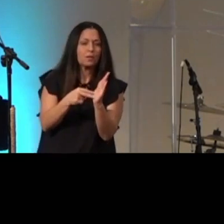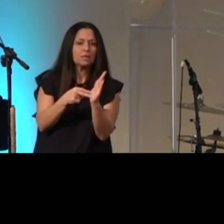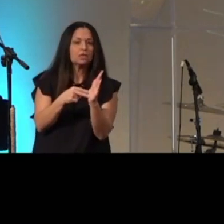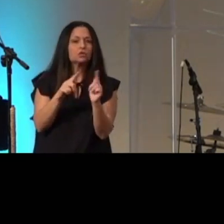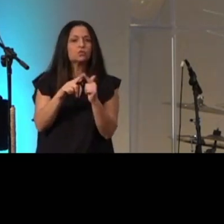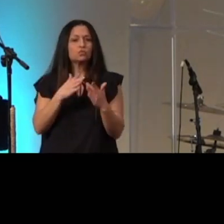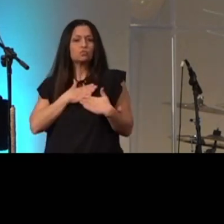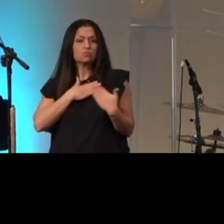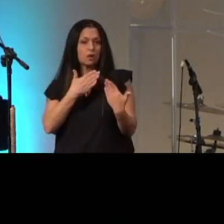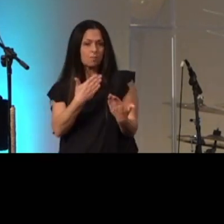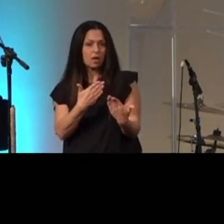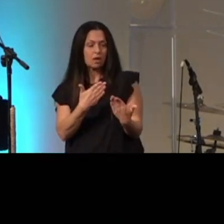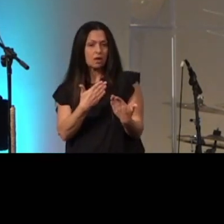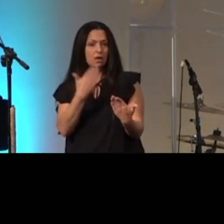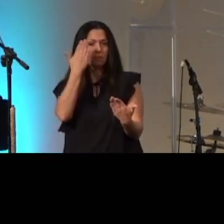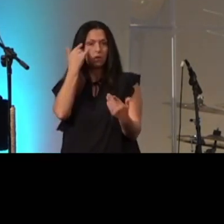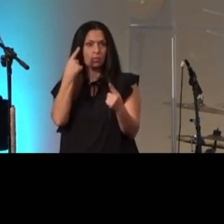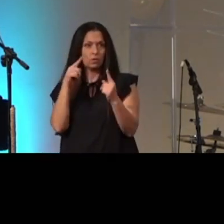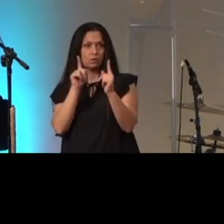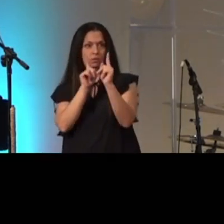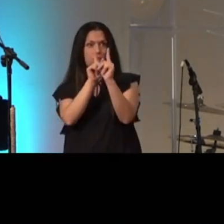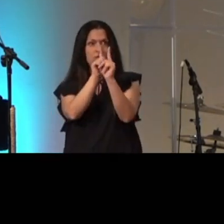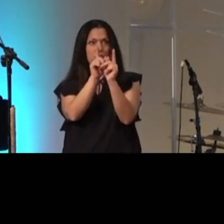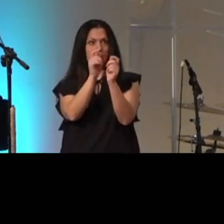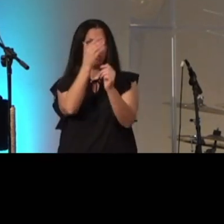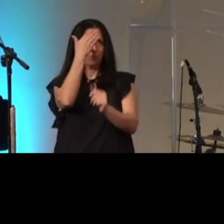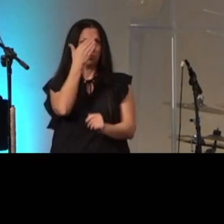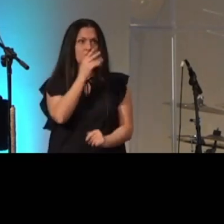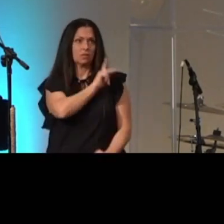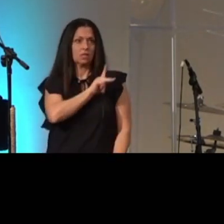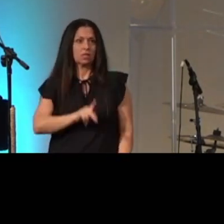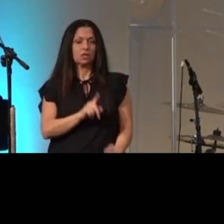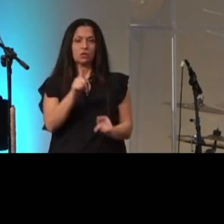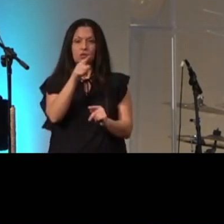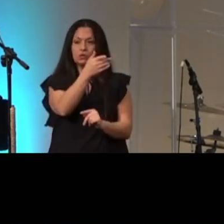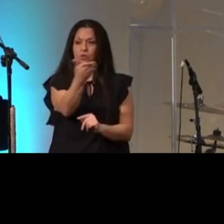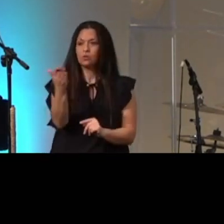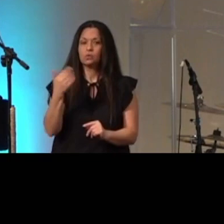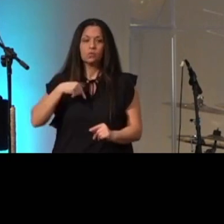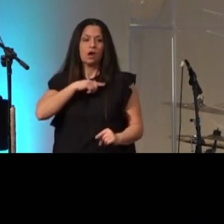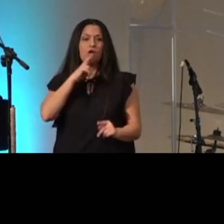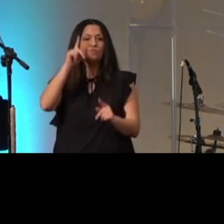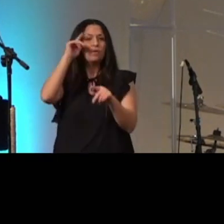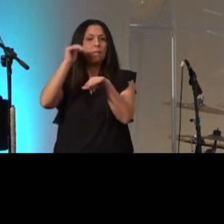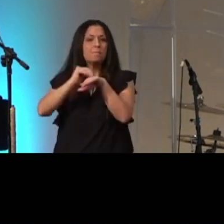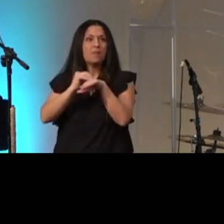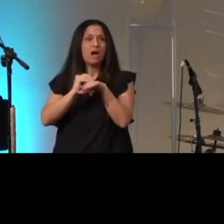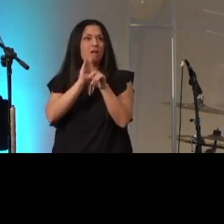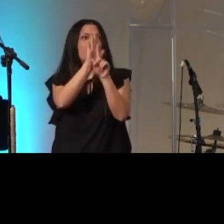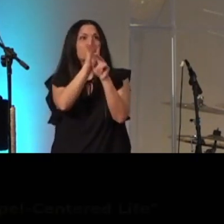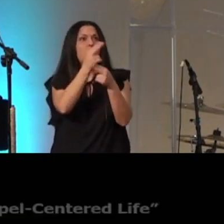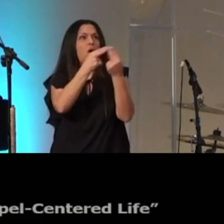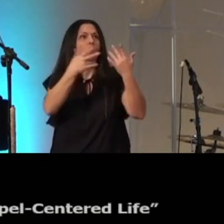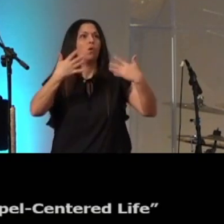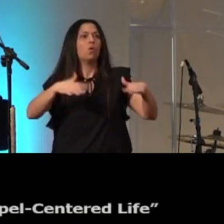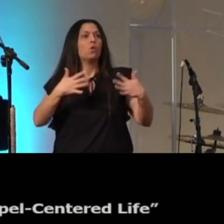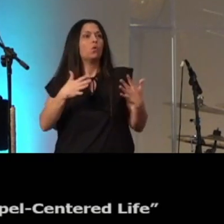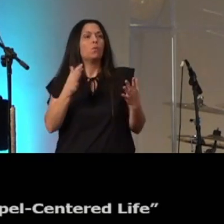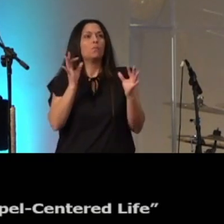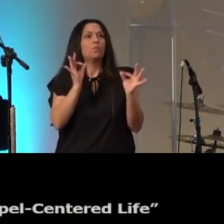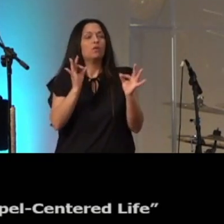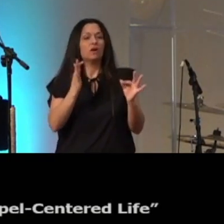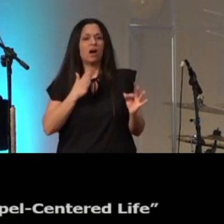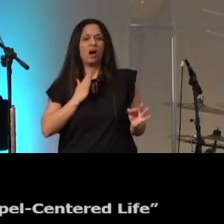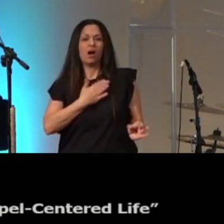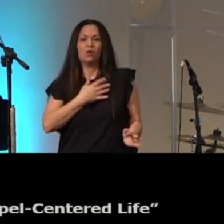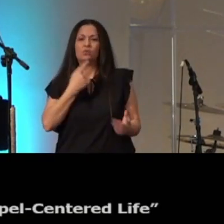because when you come before the presence of the king and you reminded of his holiness and your sinfulness what so this is from chapter